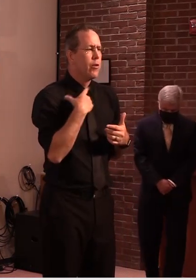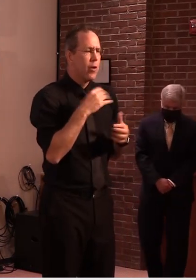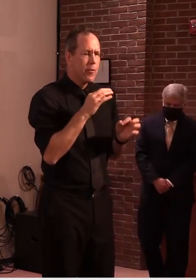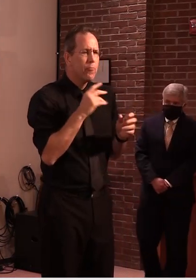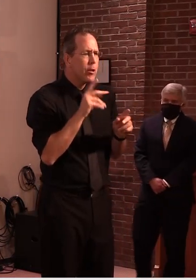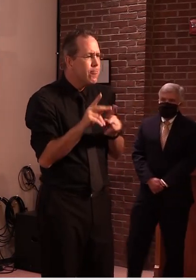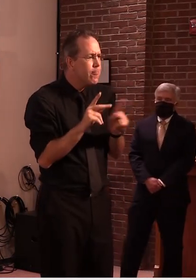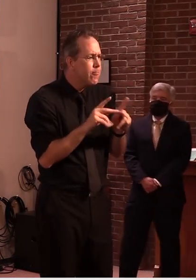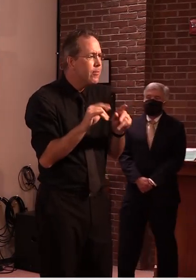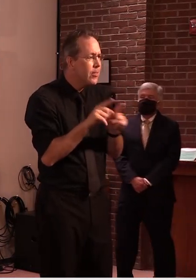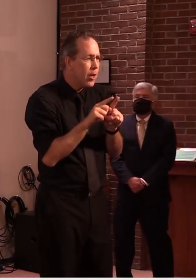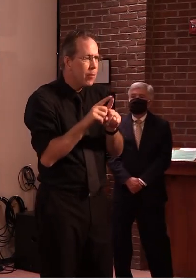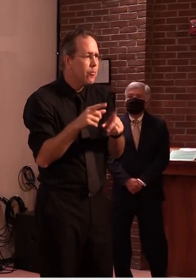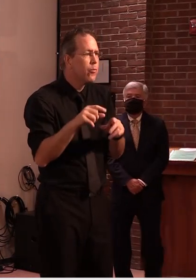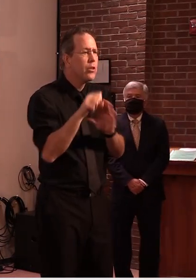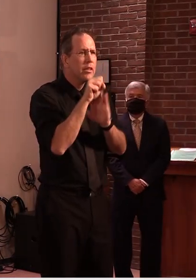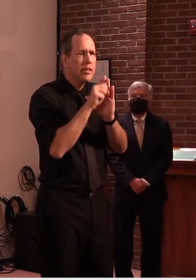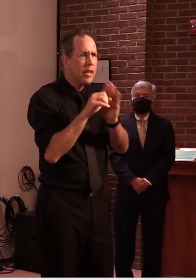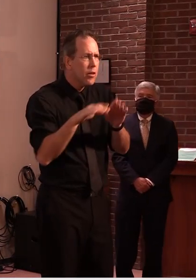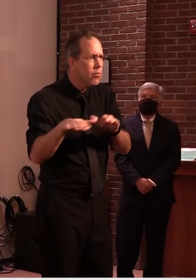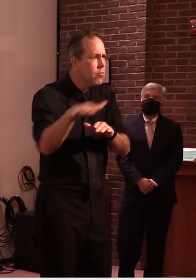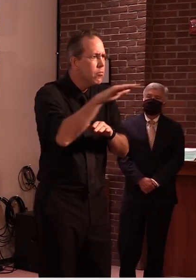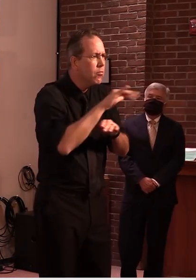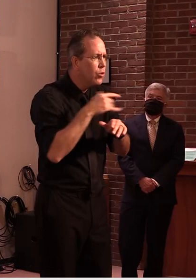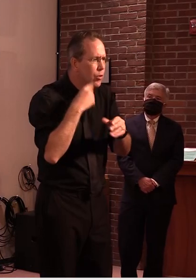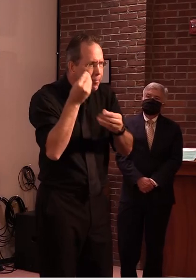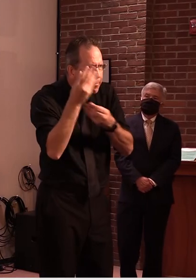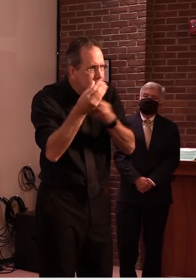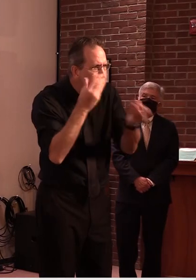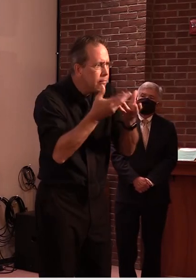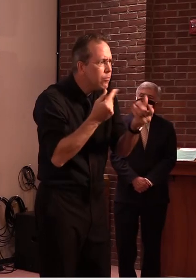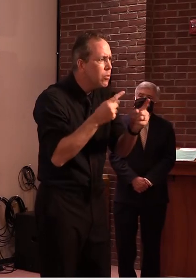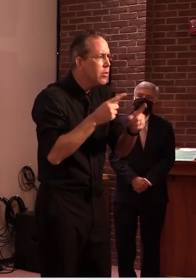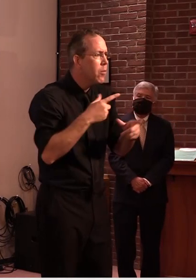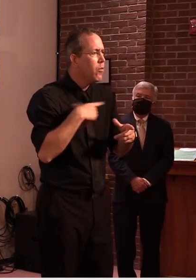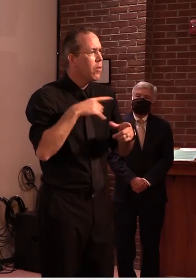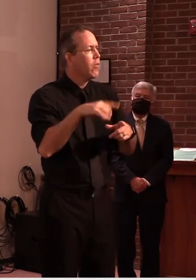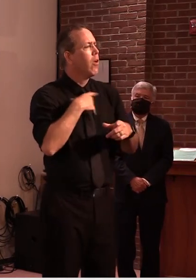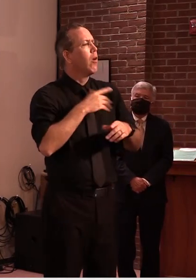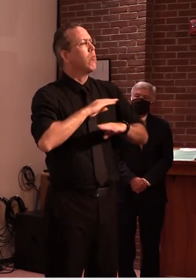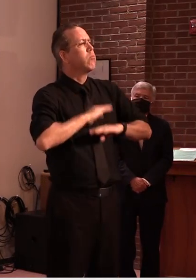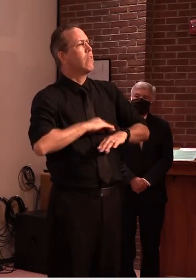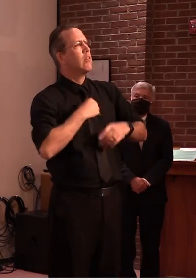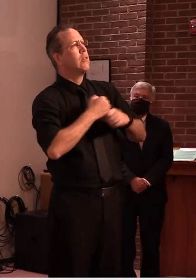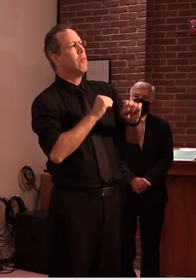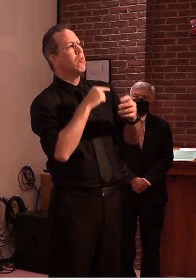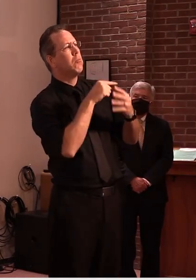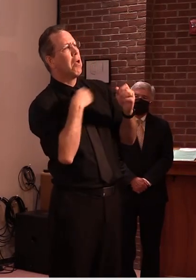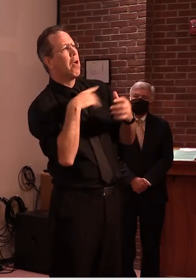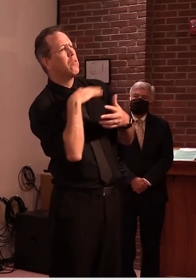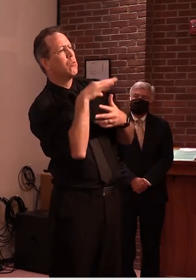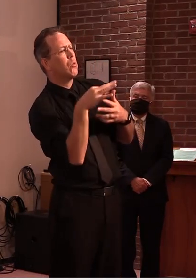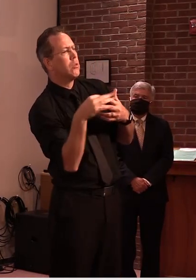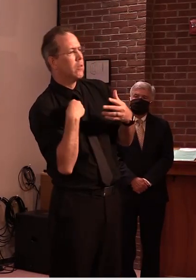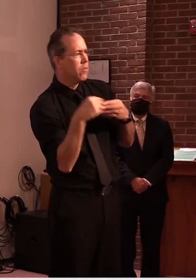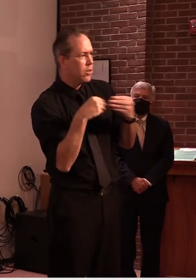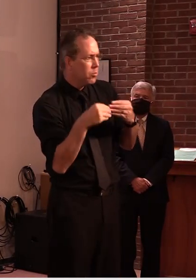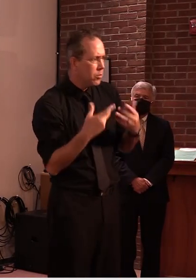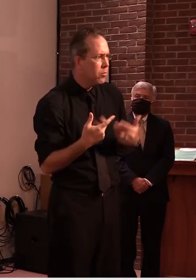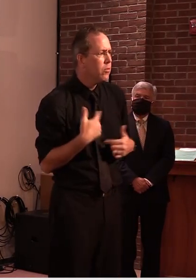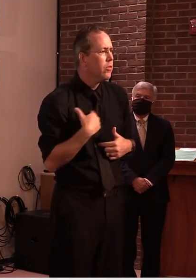just like just as just like teachers have been given the same notification